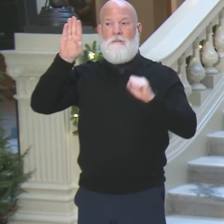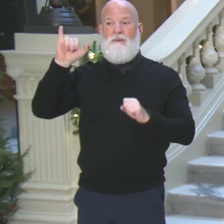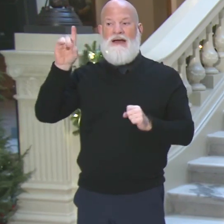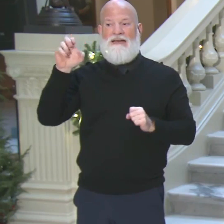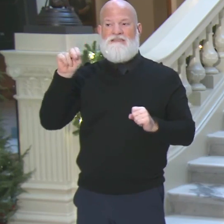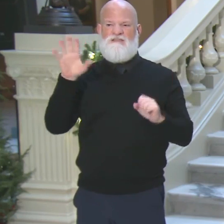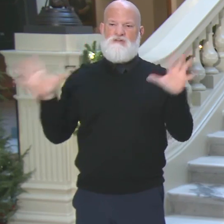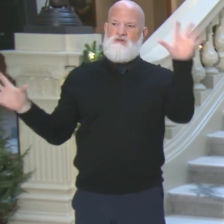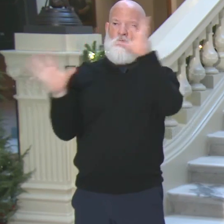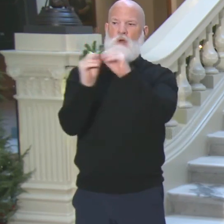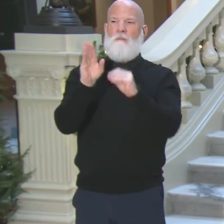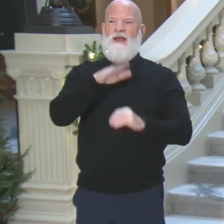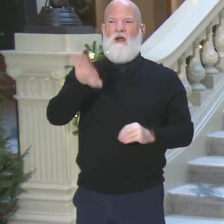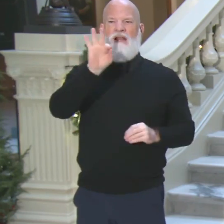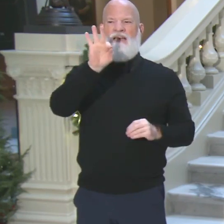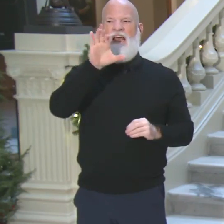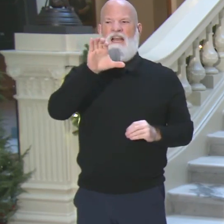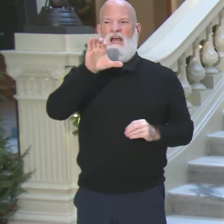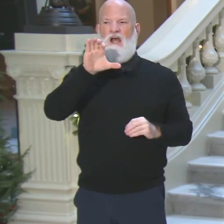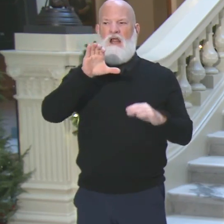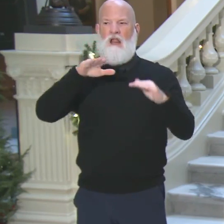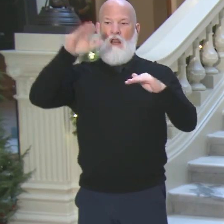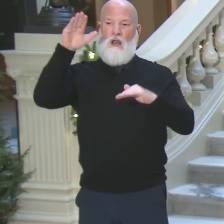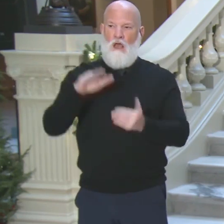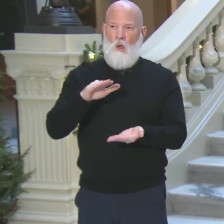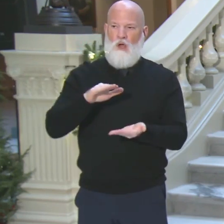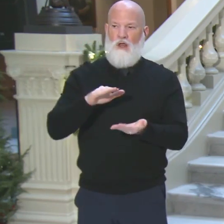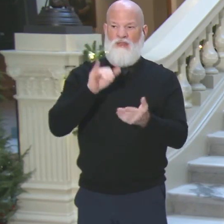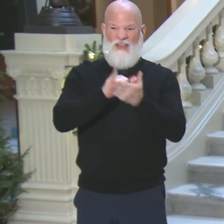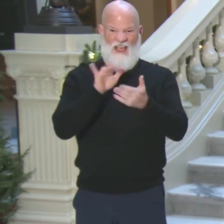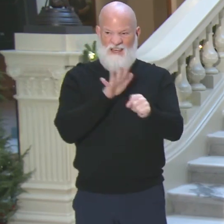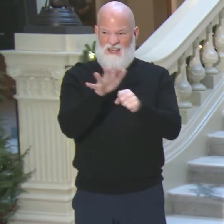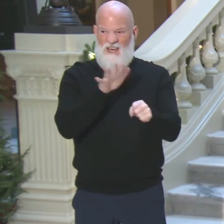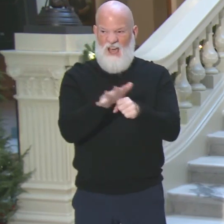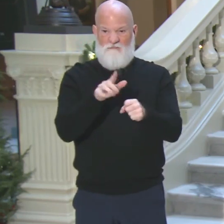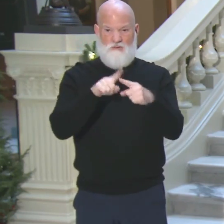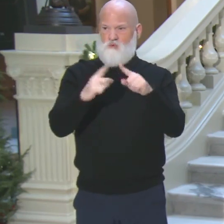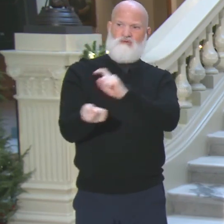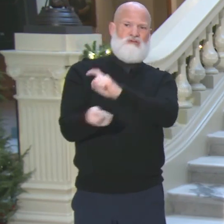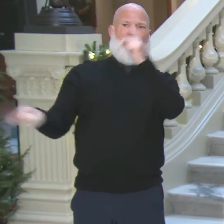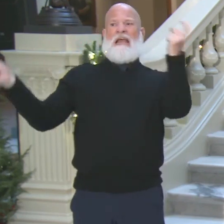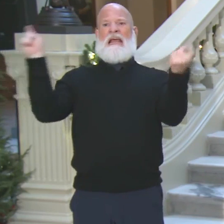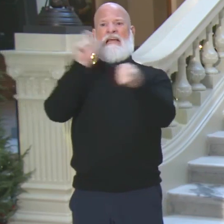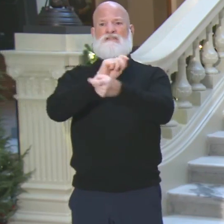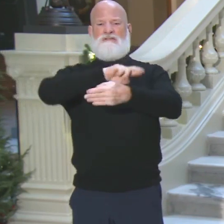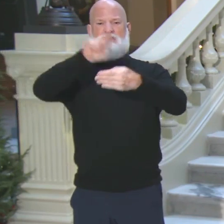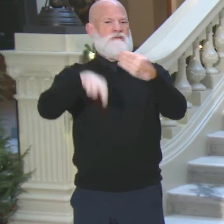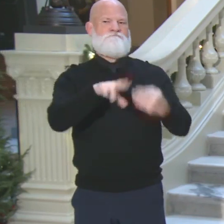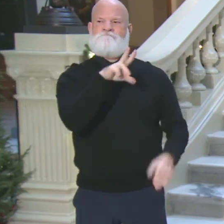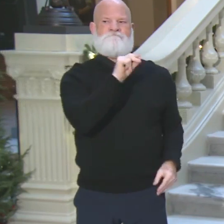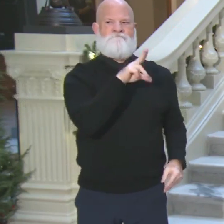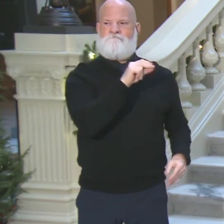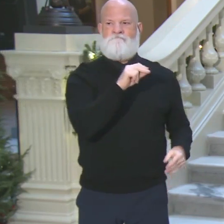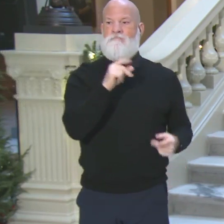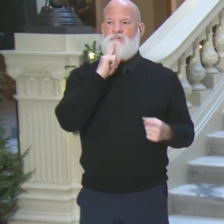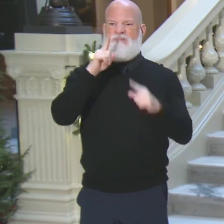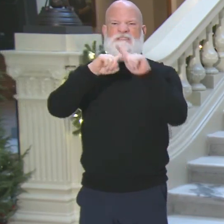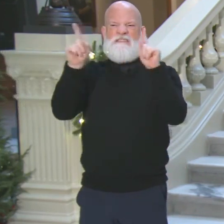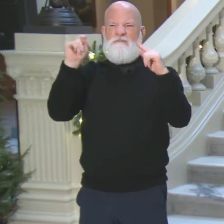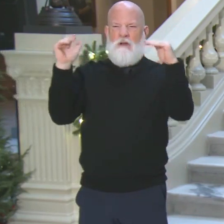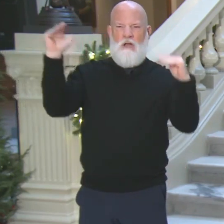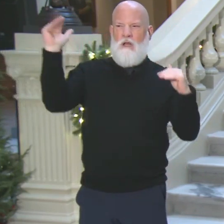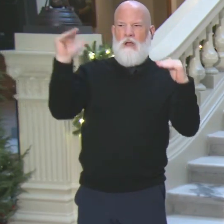900 lower. But again, not enough to make up the difference of 12,000. It's frustrating because, again, we see these managerial issues